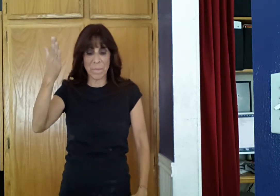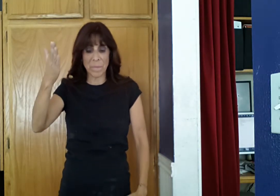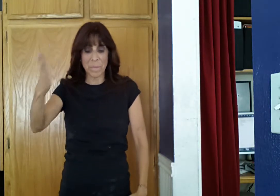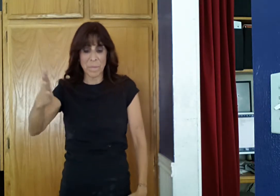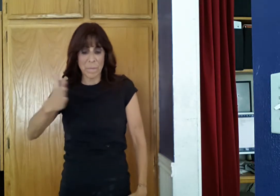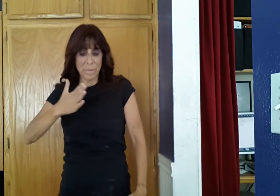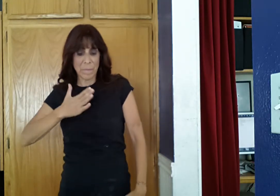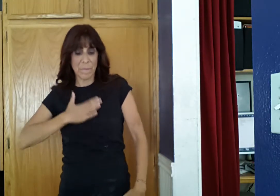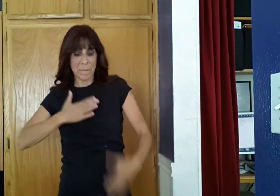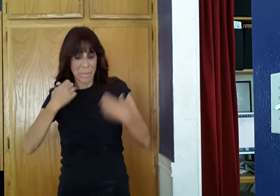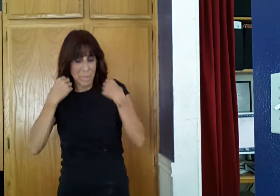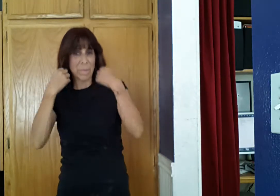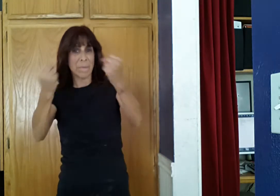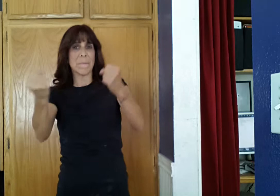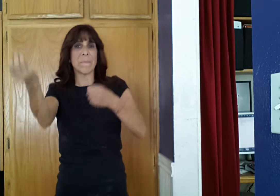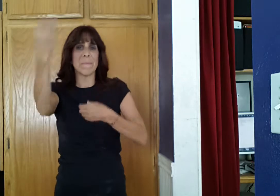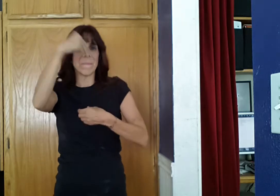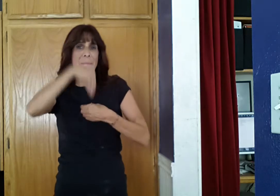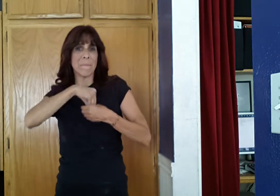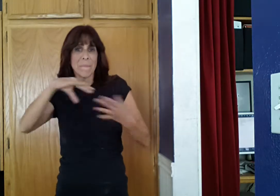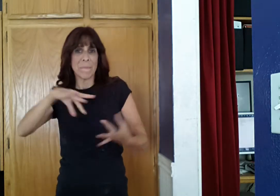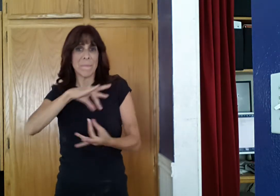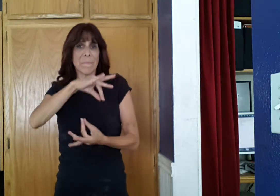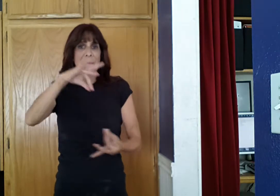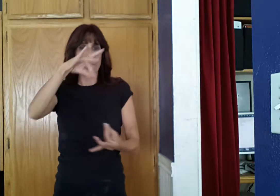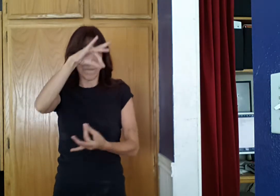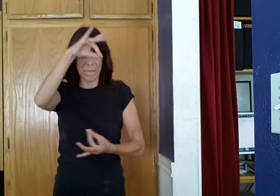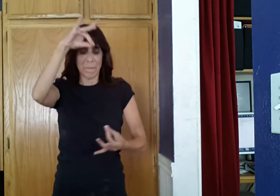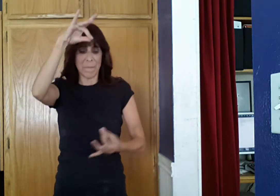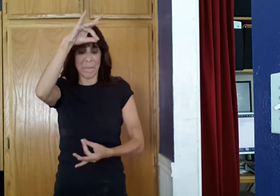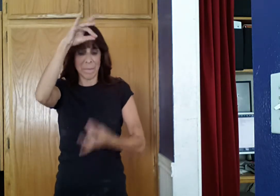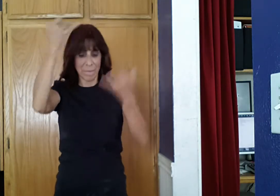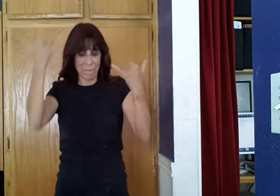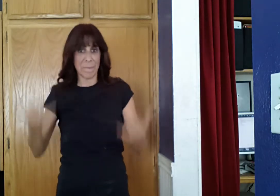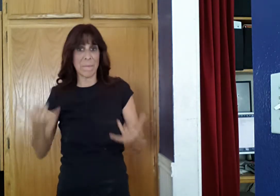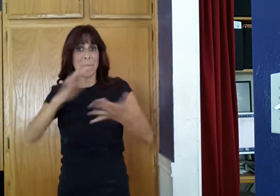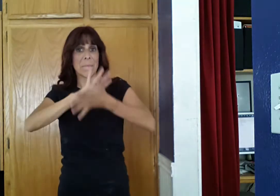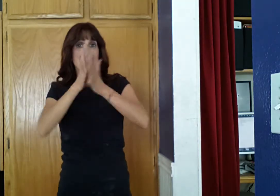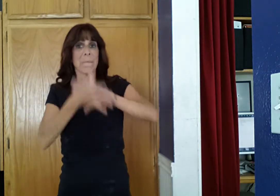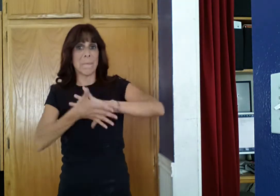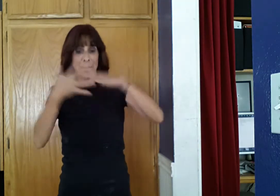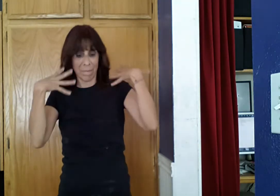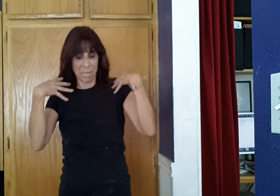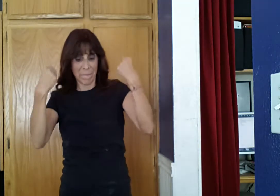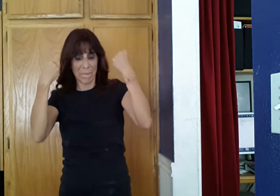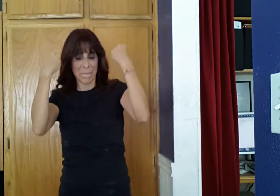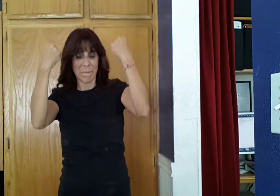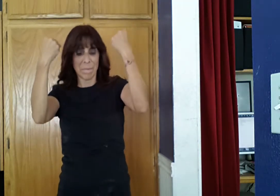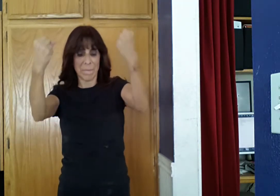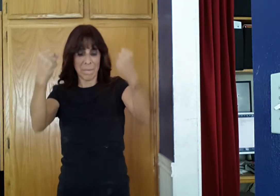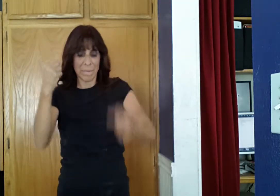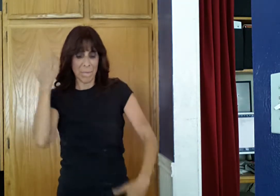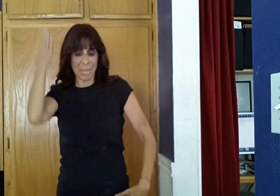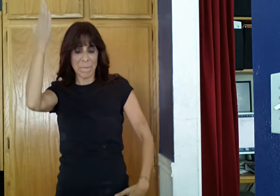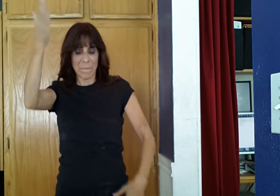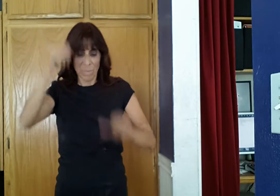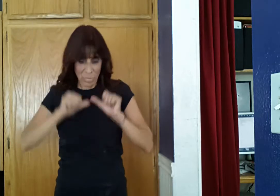My power's turned on. I'll be strong. I'll put my fight